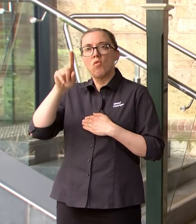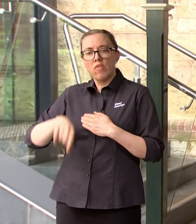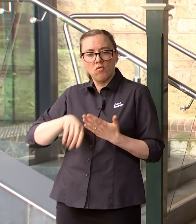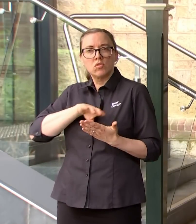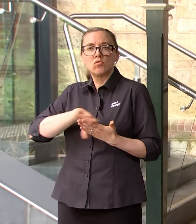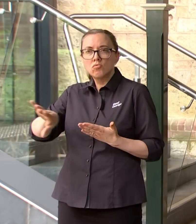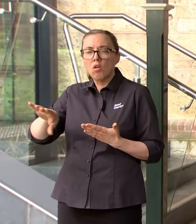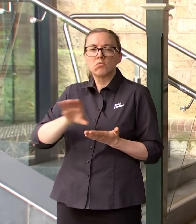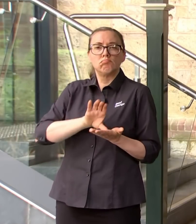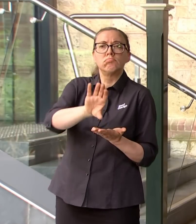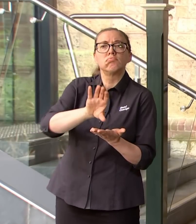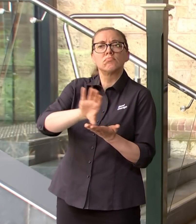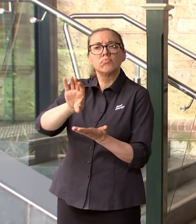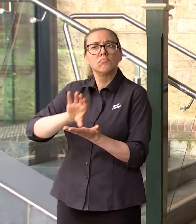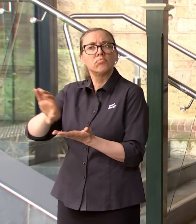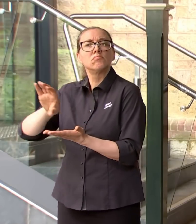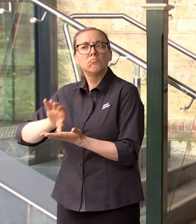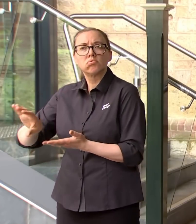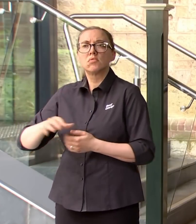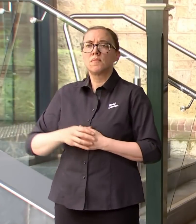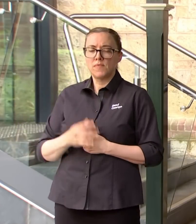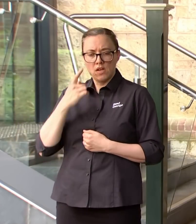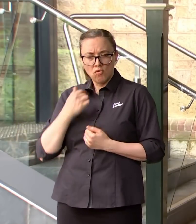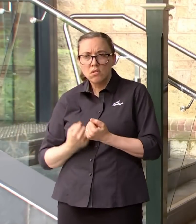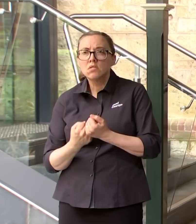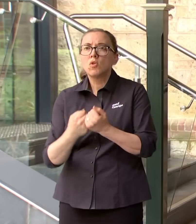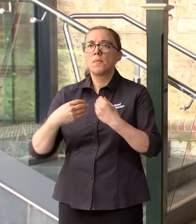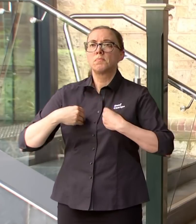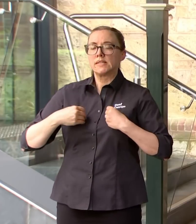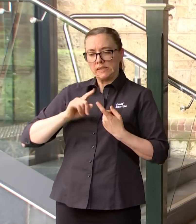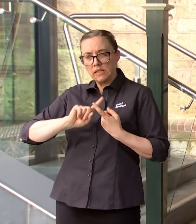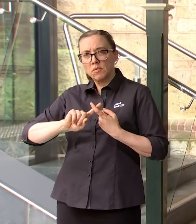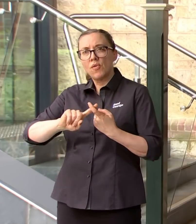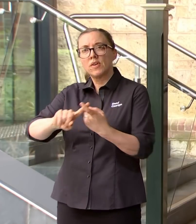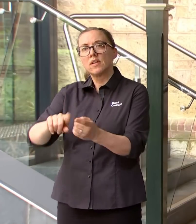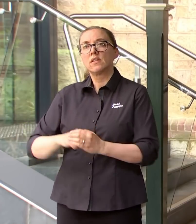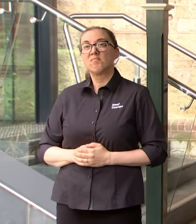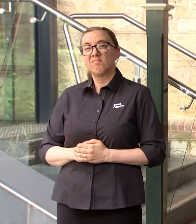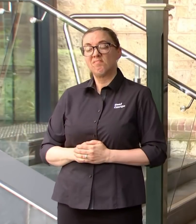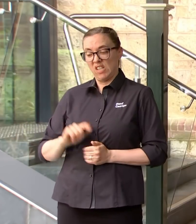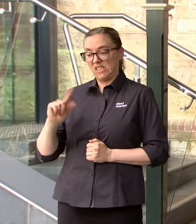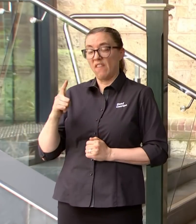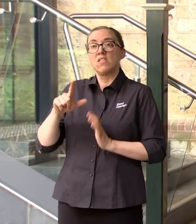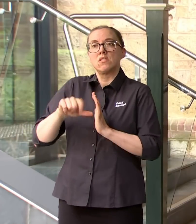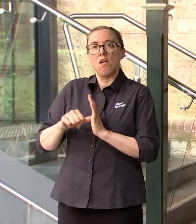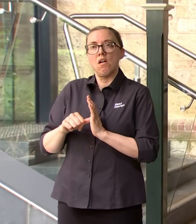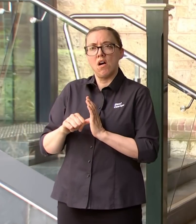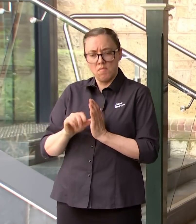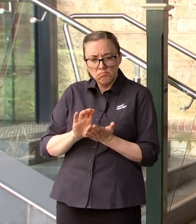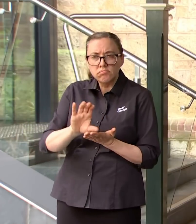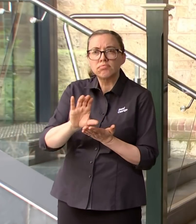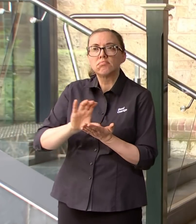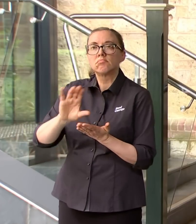bank accounts this is the seventh business support package that we put in place uh in south australia we are seeing